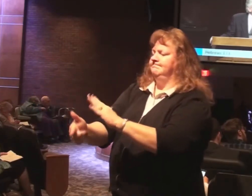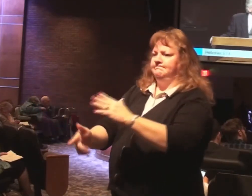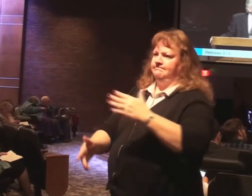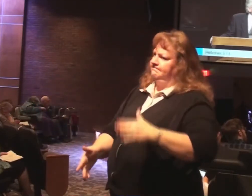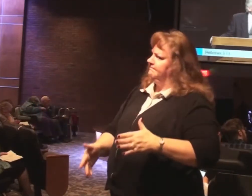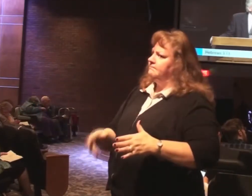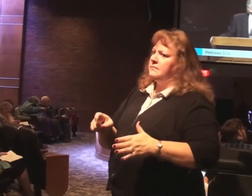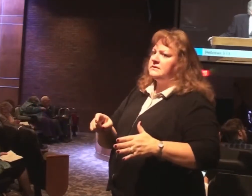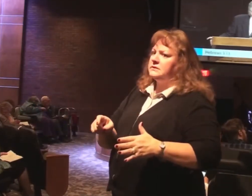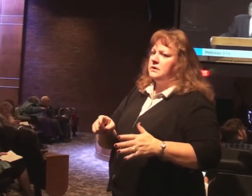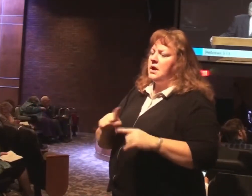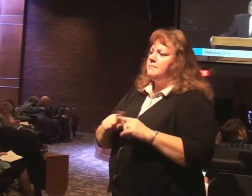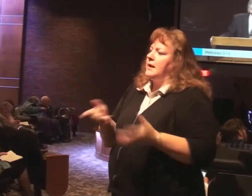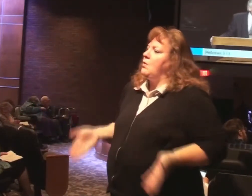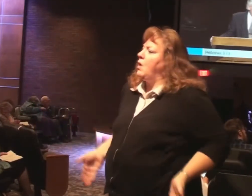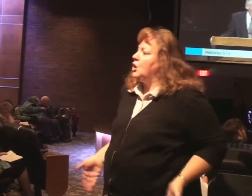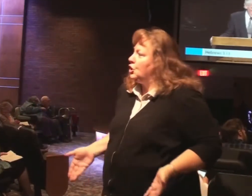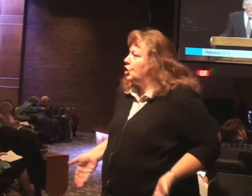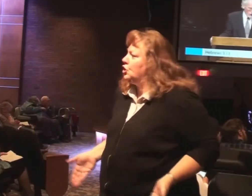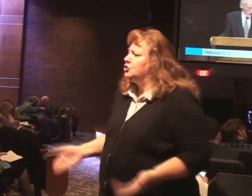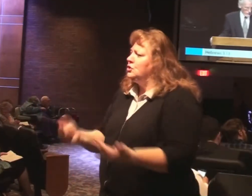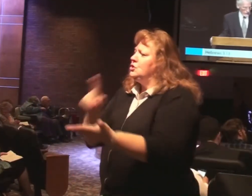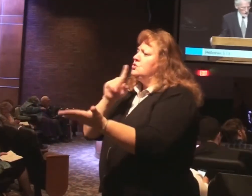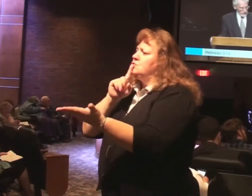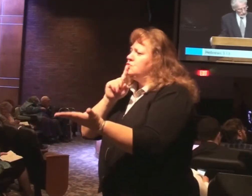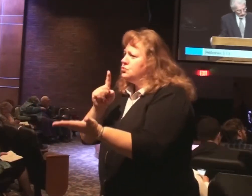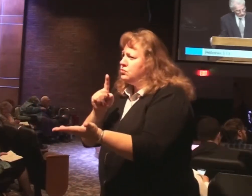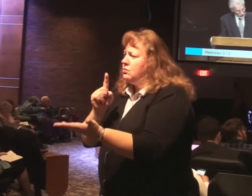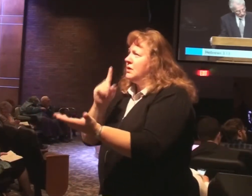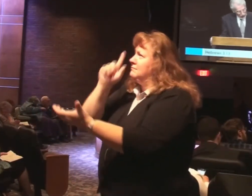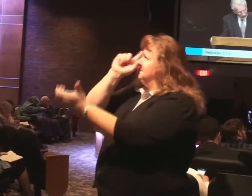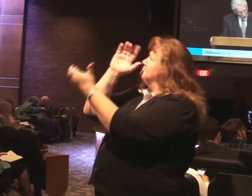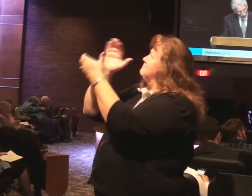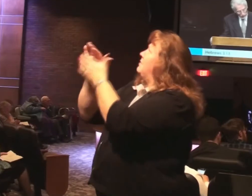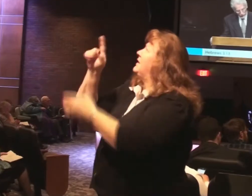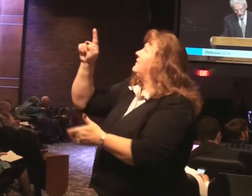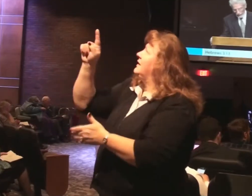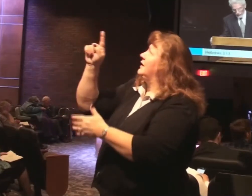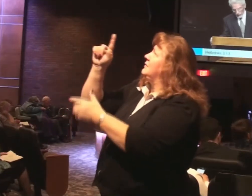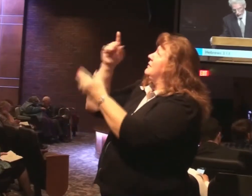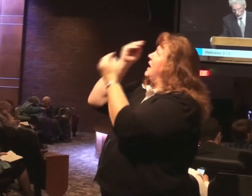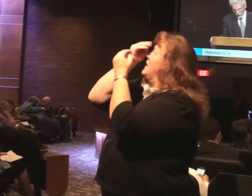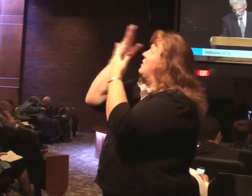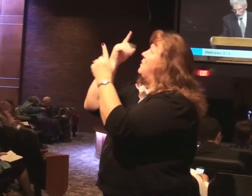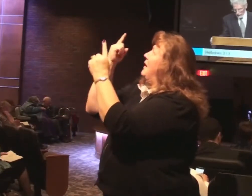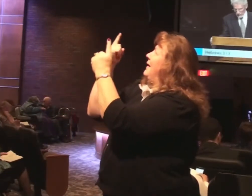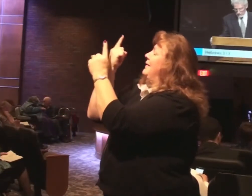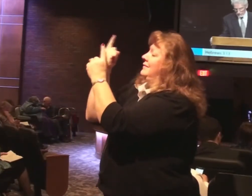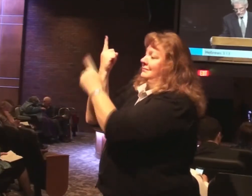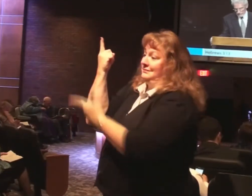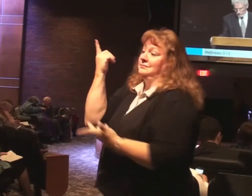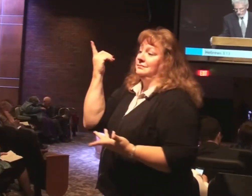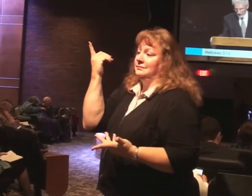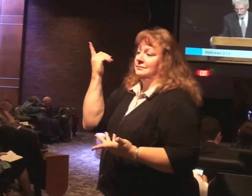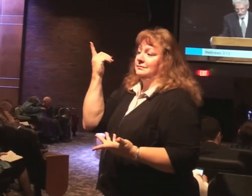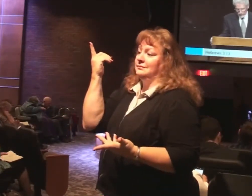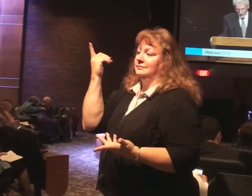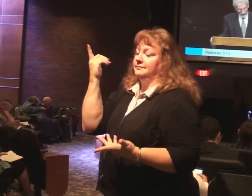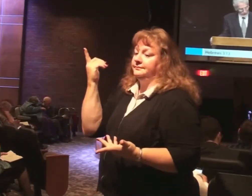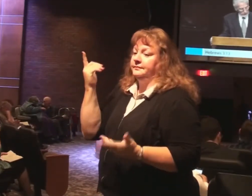But we want to encourage people to truly have their faith in Christ. And walk faithfully with him. Come back to